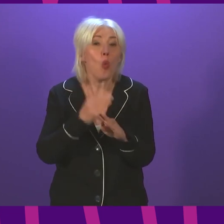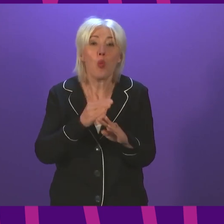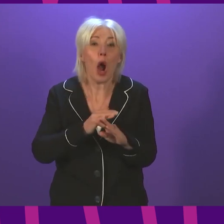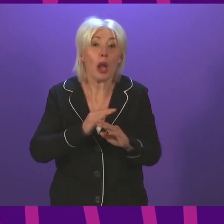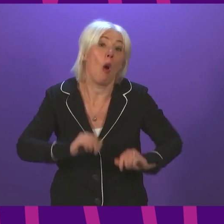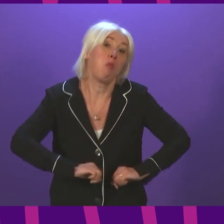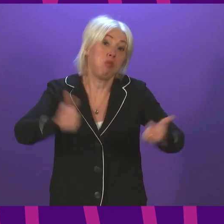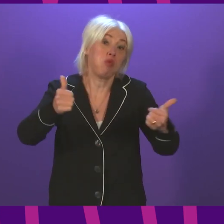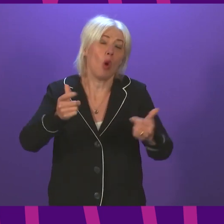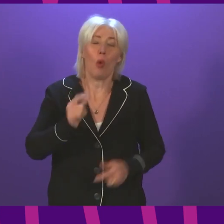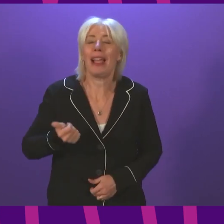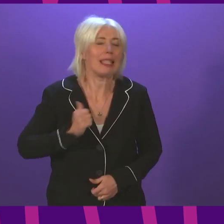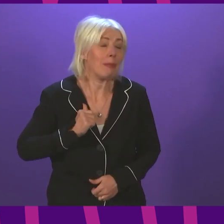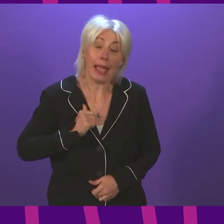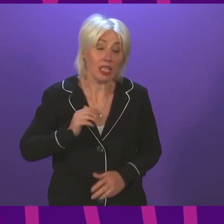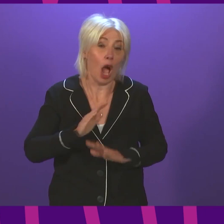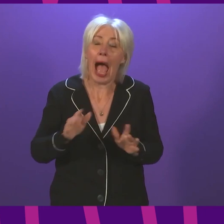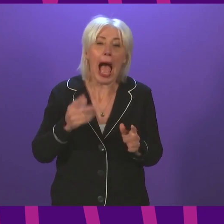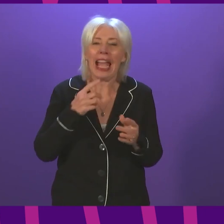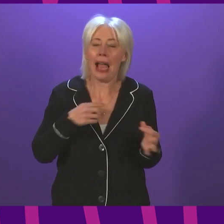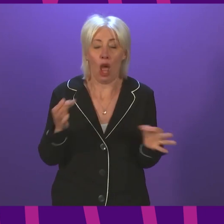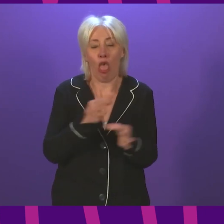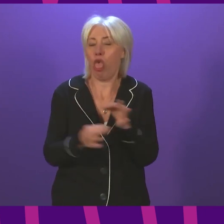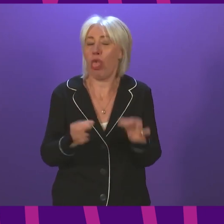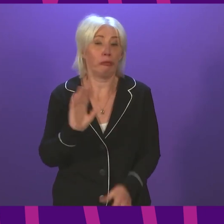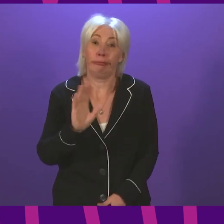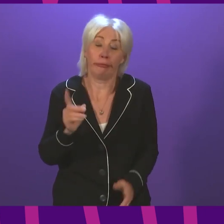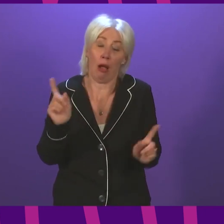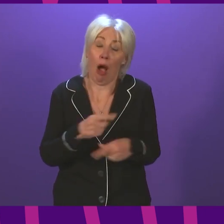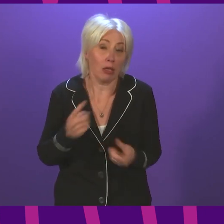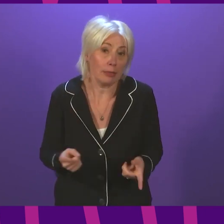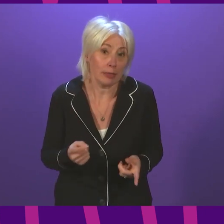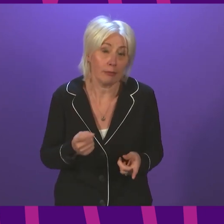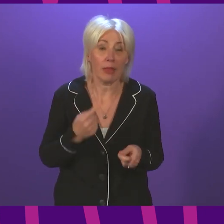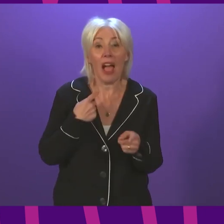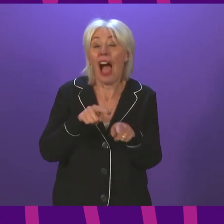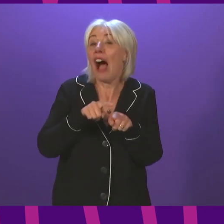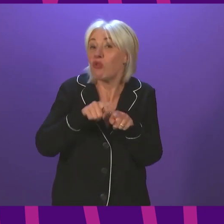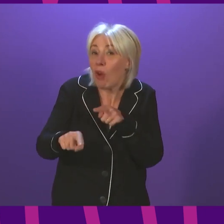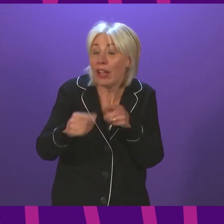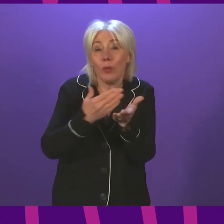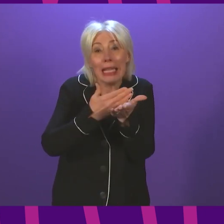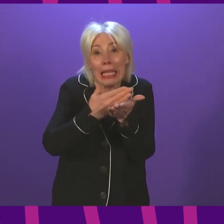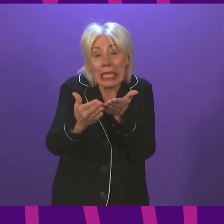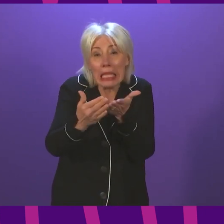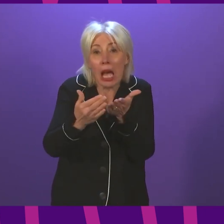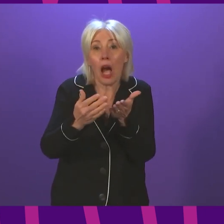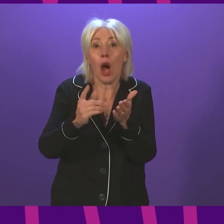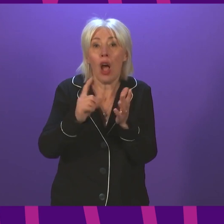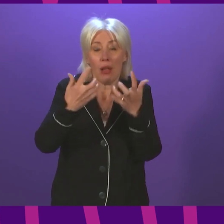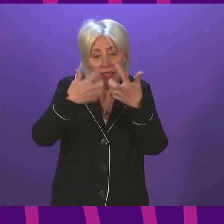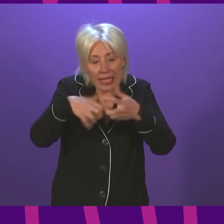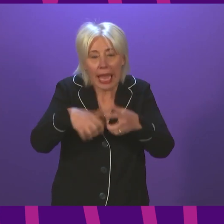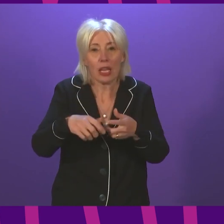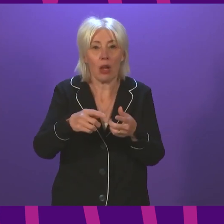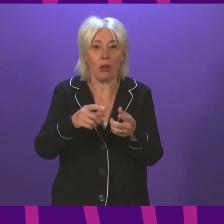intended it to do last week. There is no point me trying to say anything differently. I've tried to set out here as clearly as possible the technical